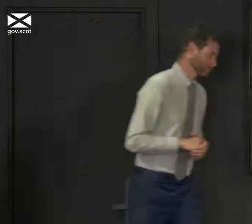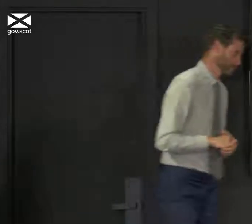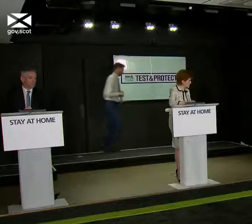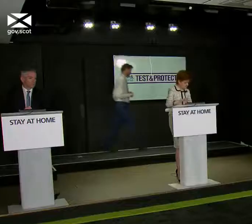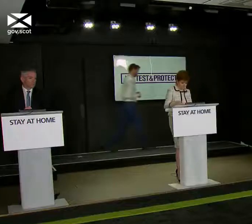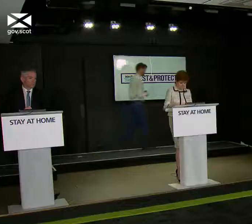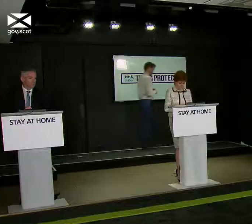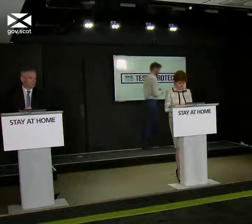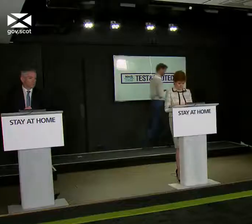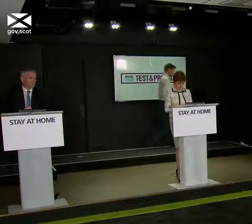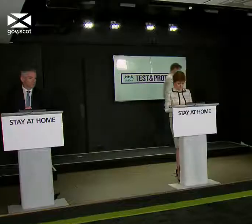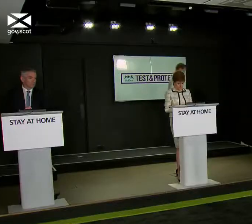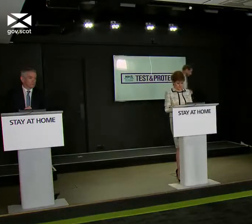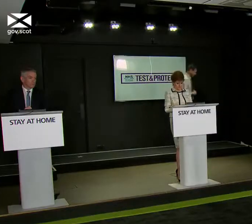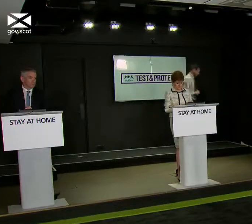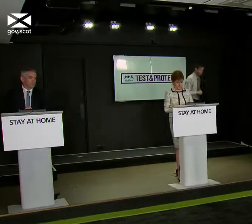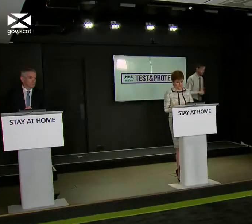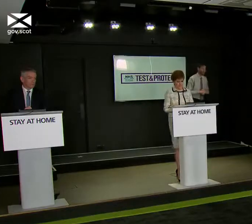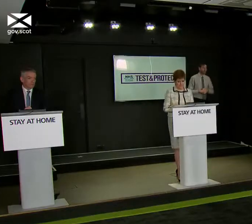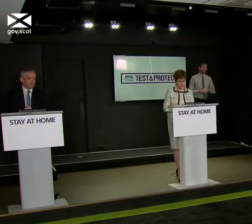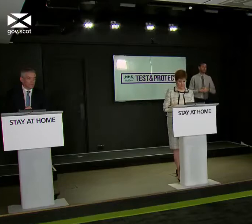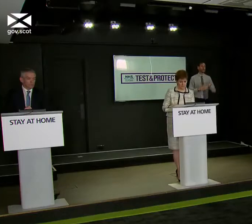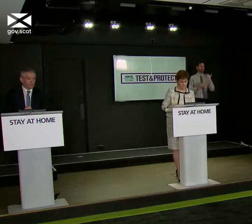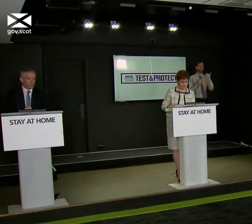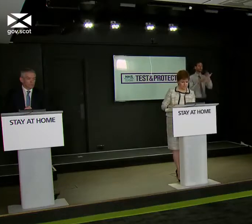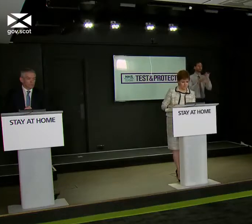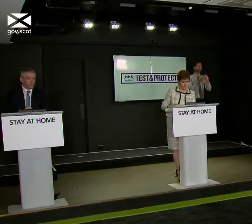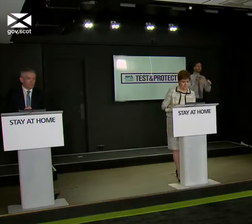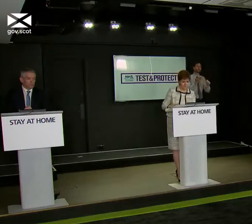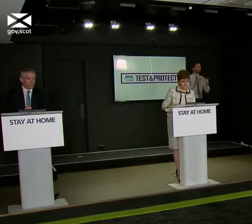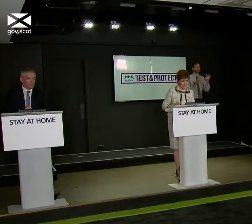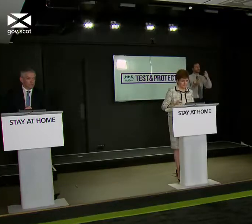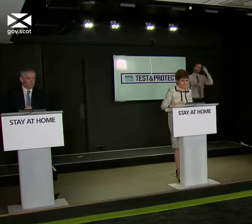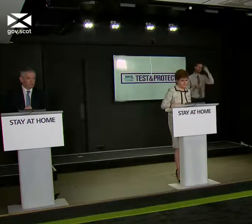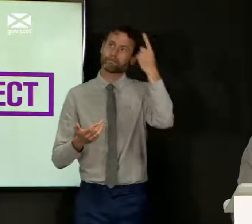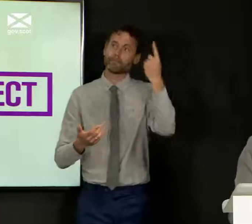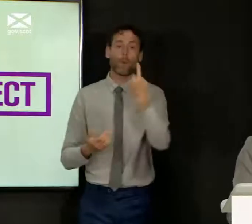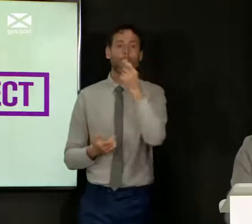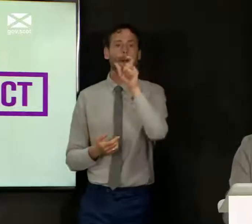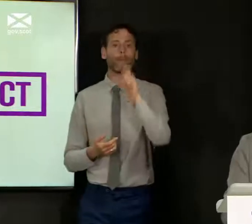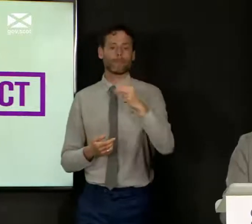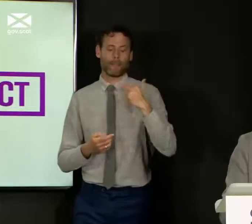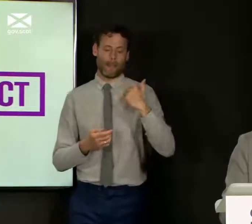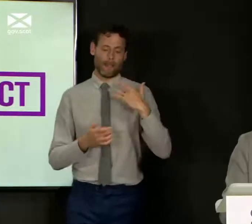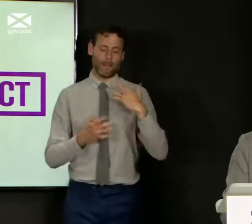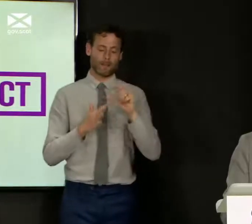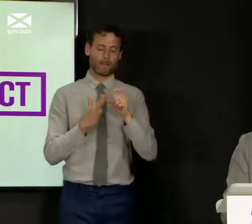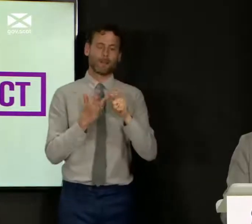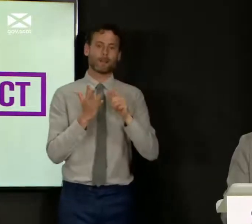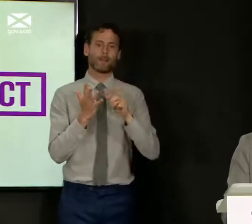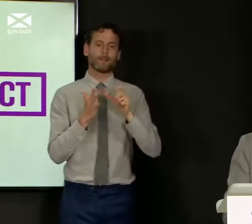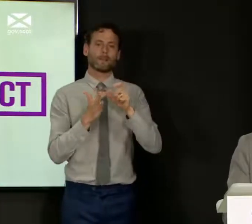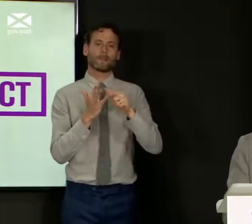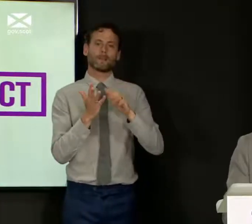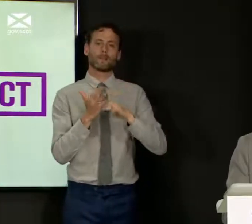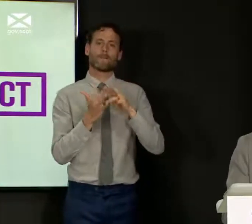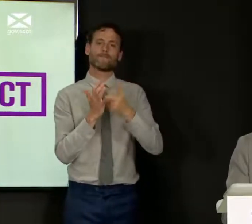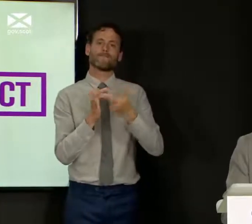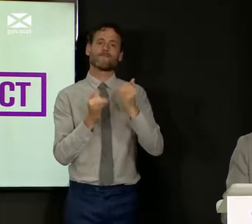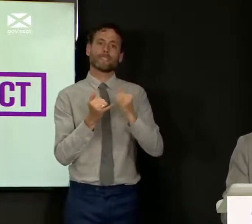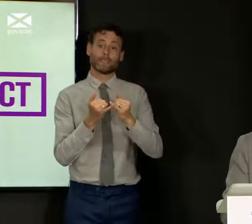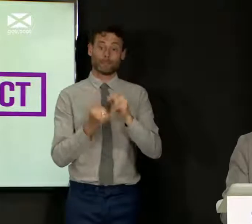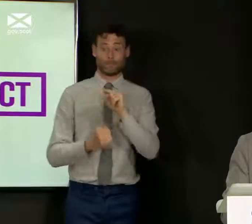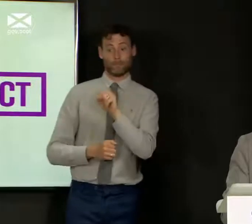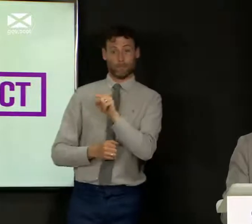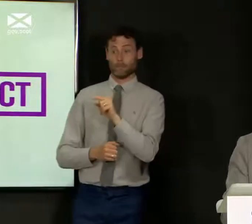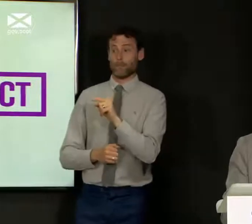Do you want to add anything? So if I just give you an example, if someone lives in Dumfries, for example, and they test positive